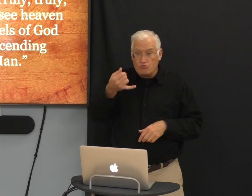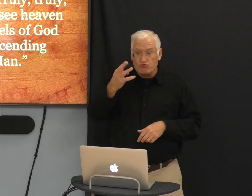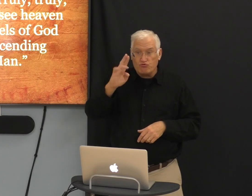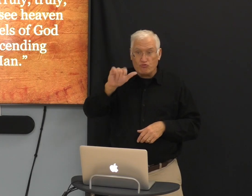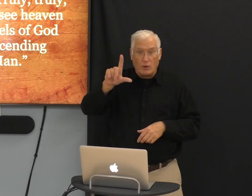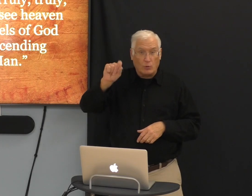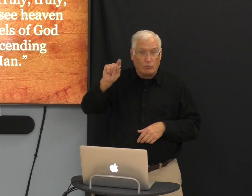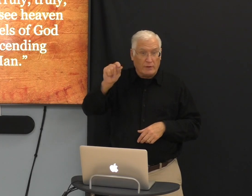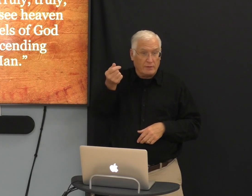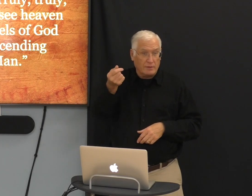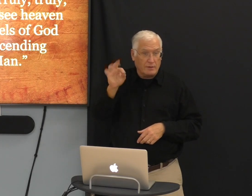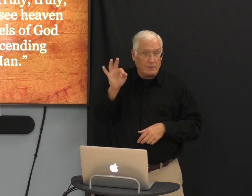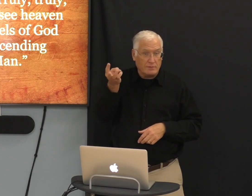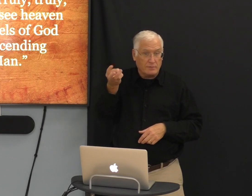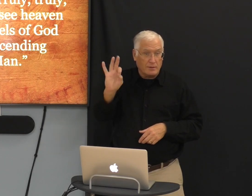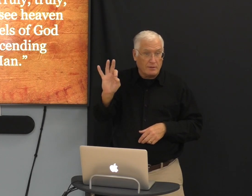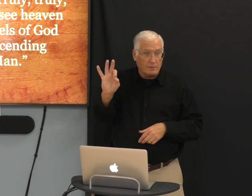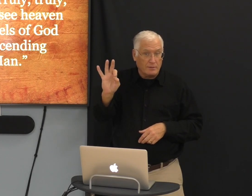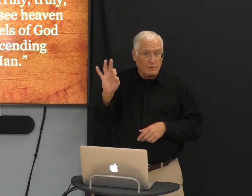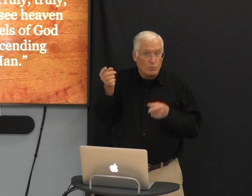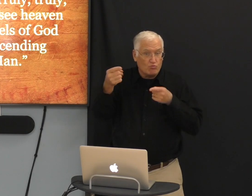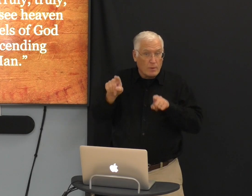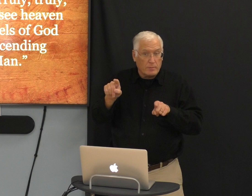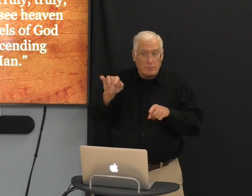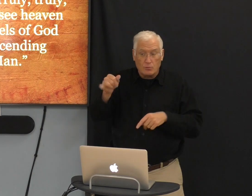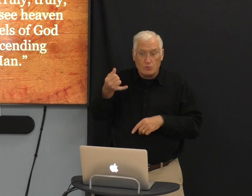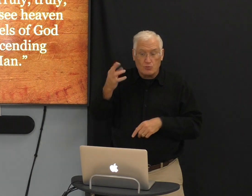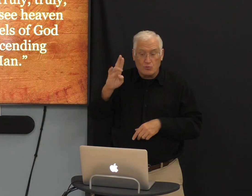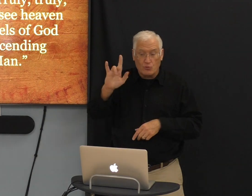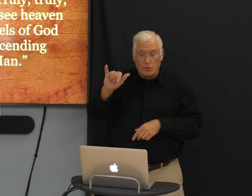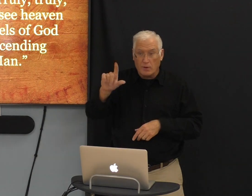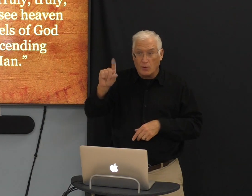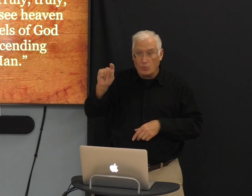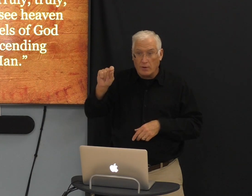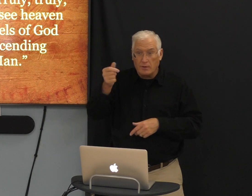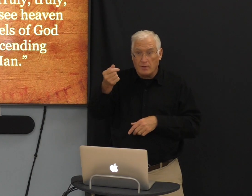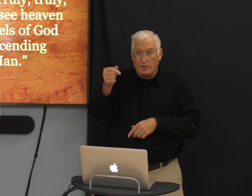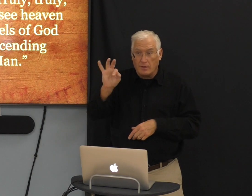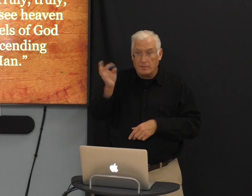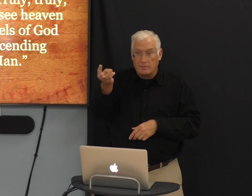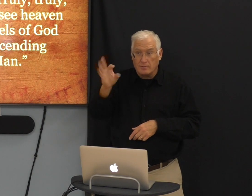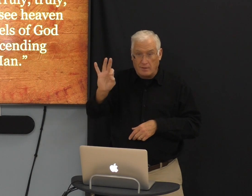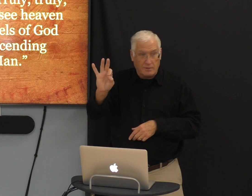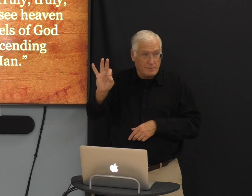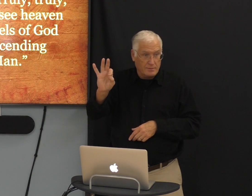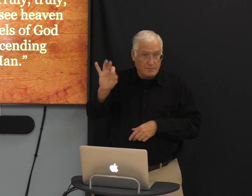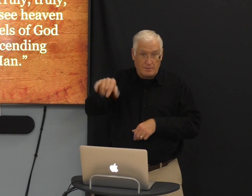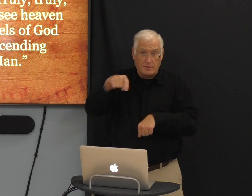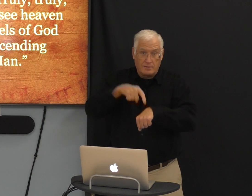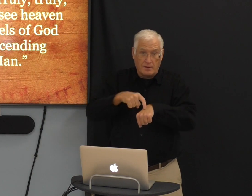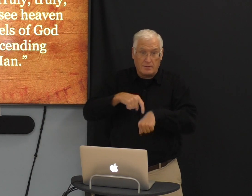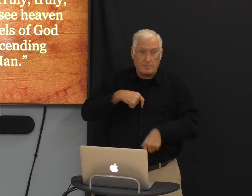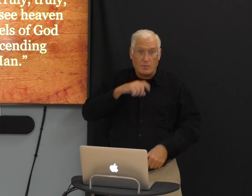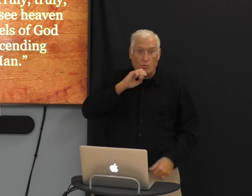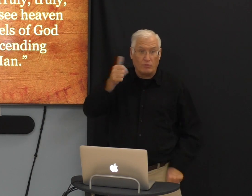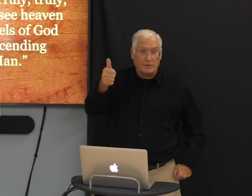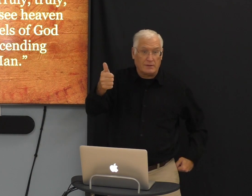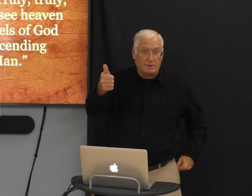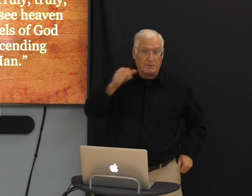But do you remember July 20th, 1969? Do you remember what happened?